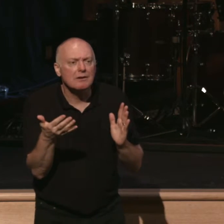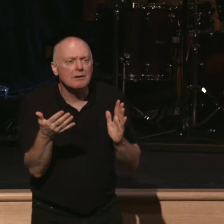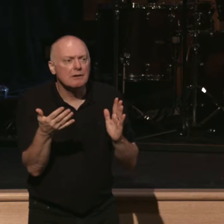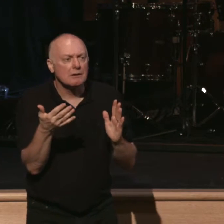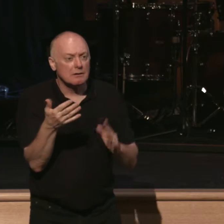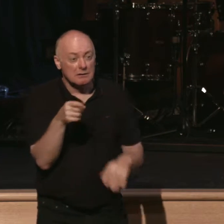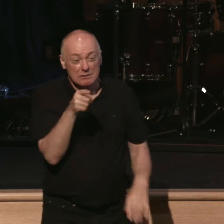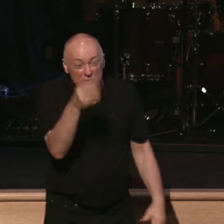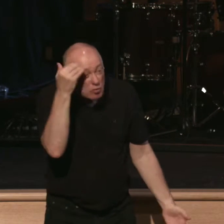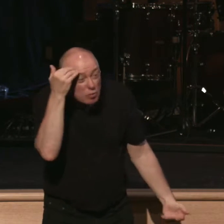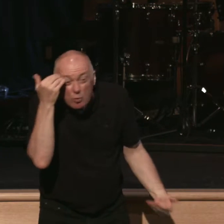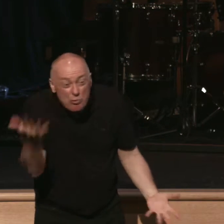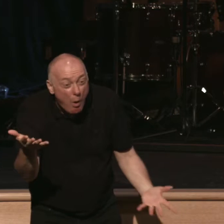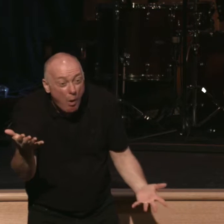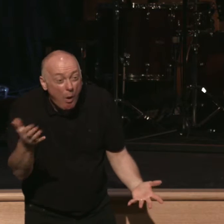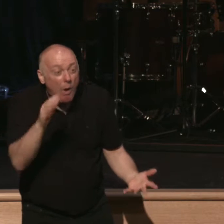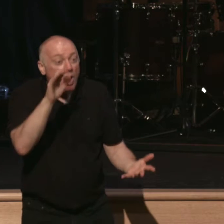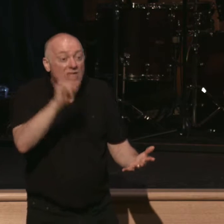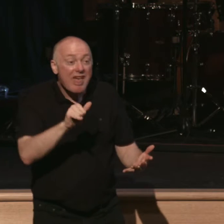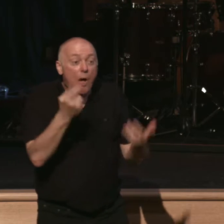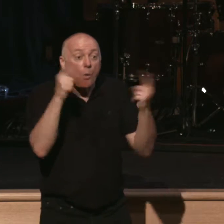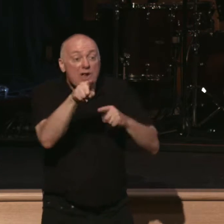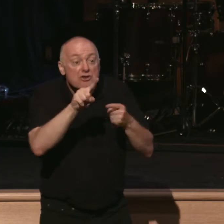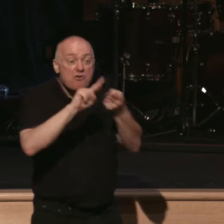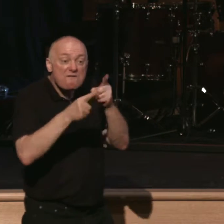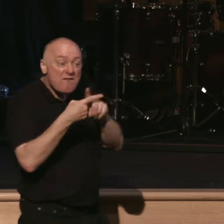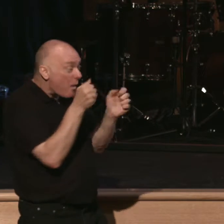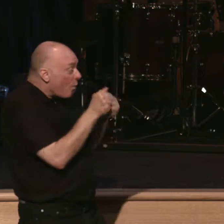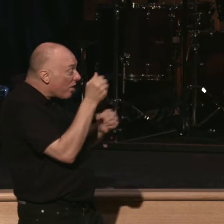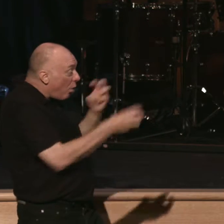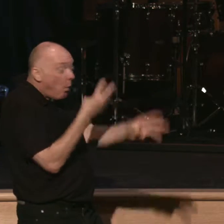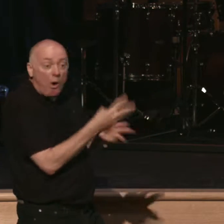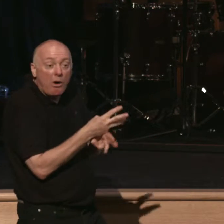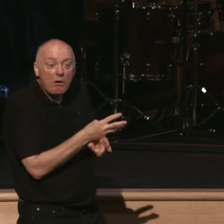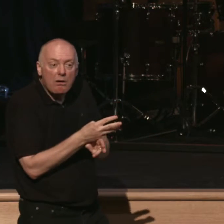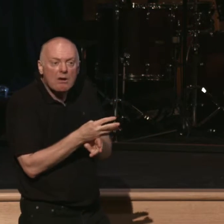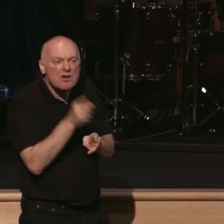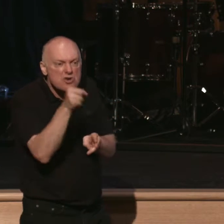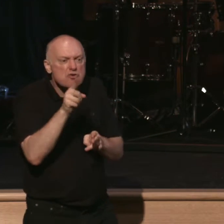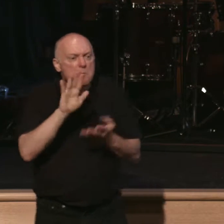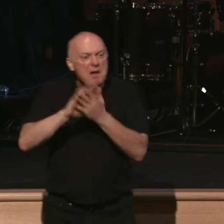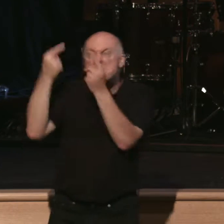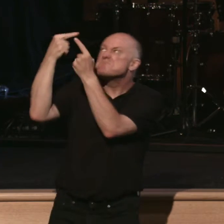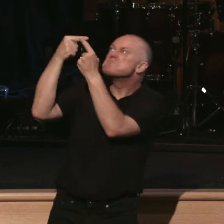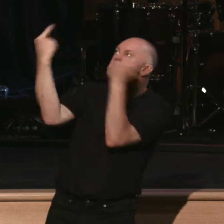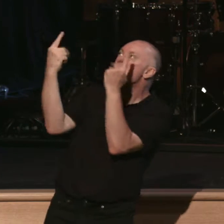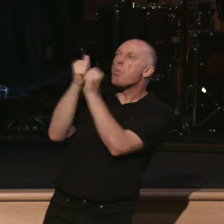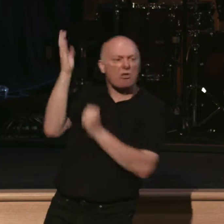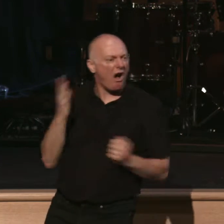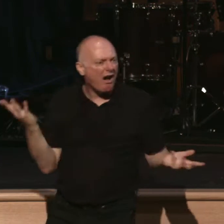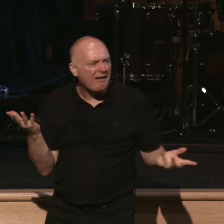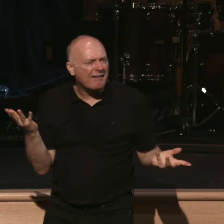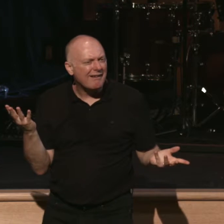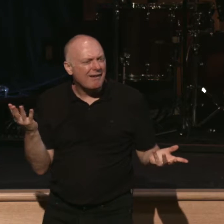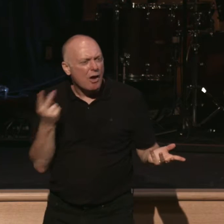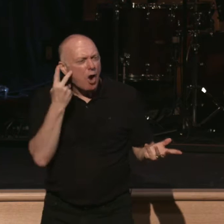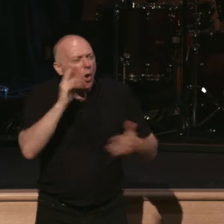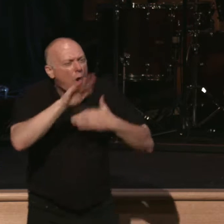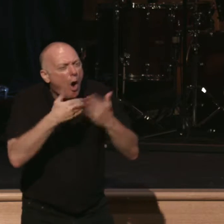you not know that friendship with the world is enmity with God? And so look at all the ways that lust is described.